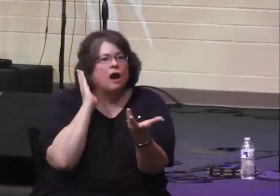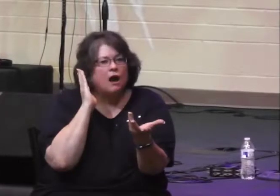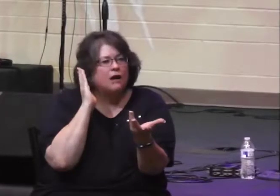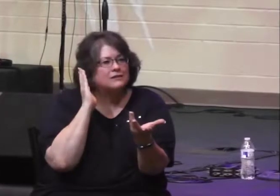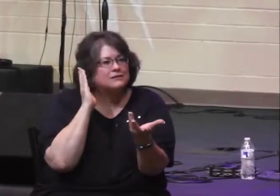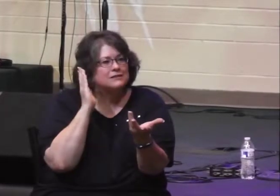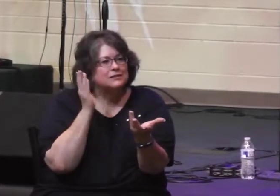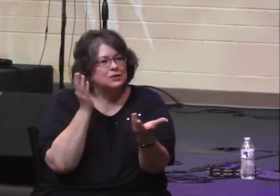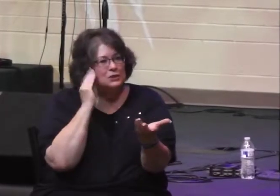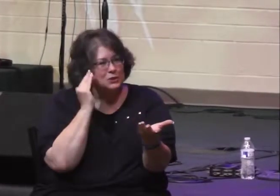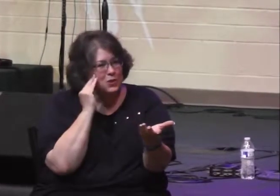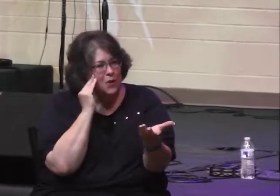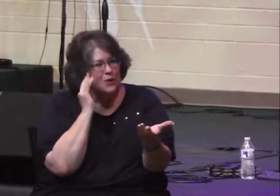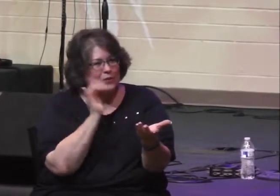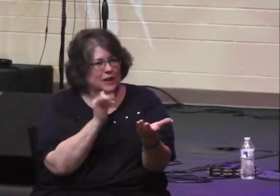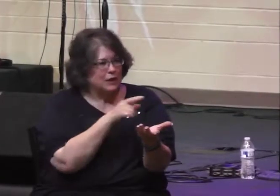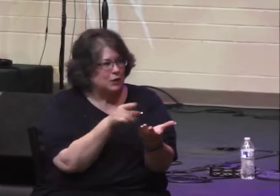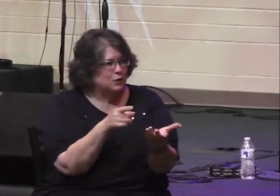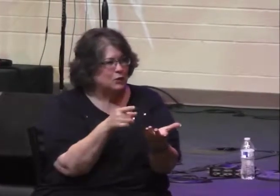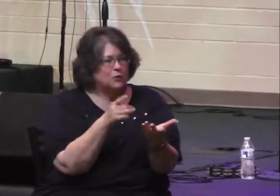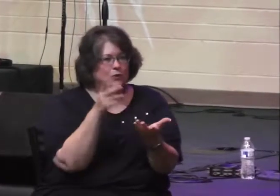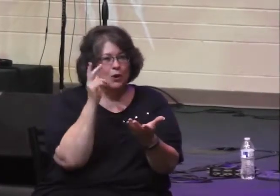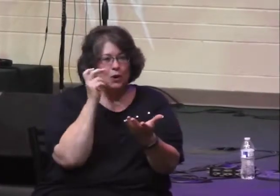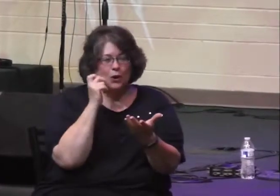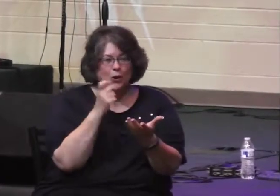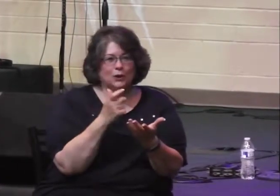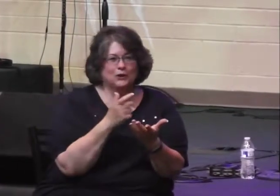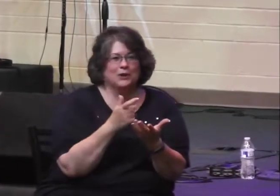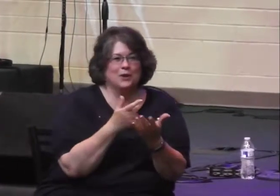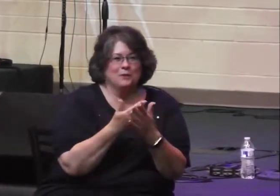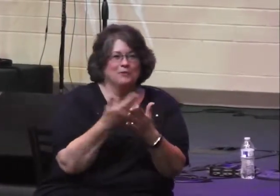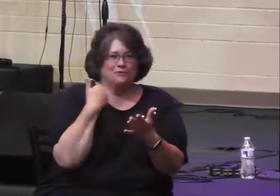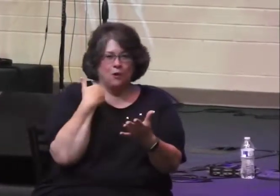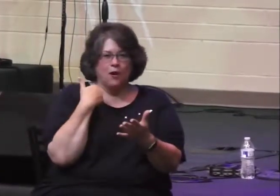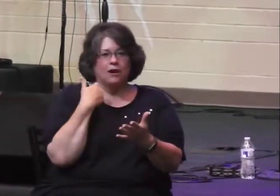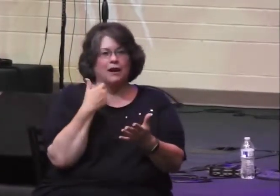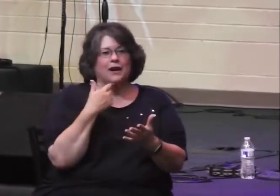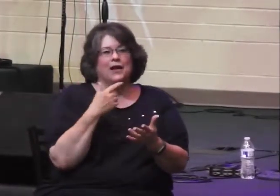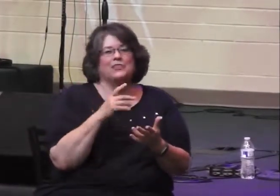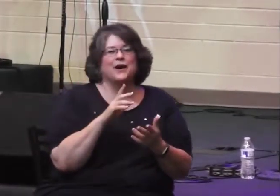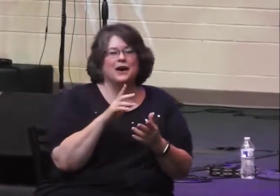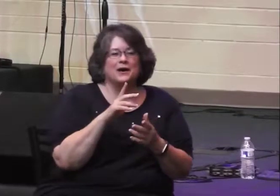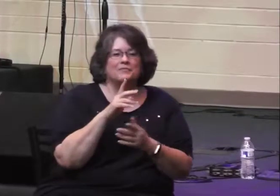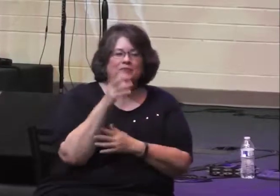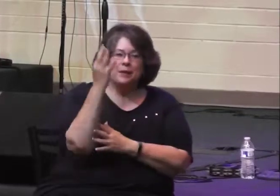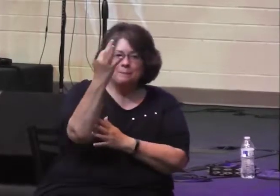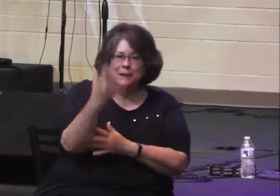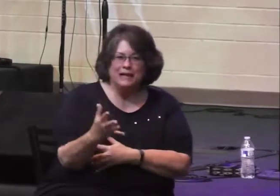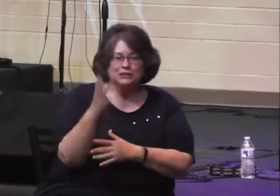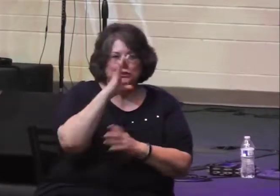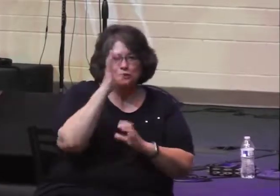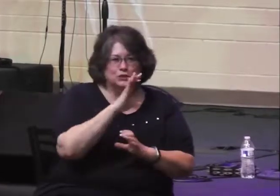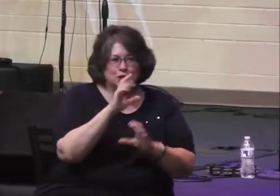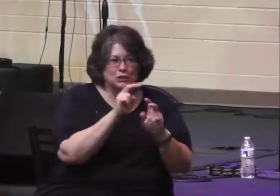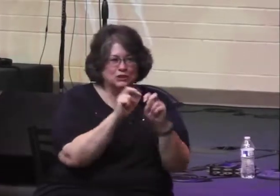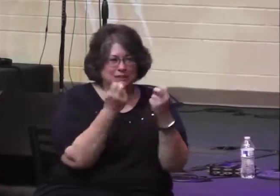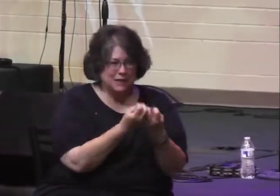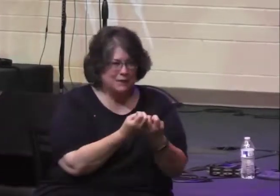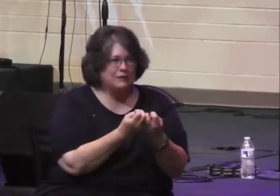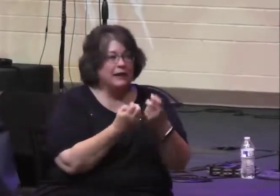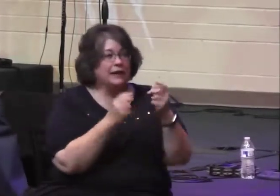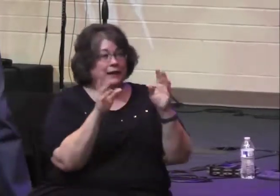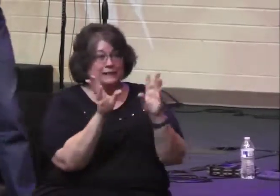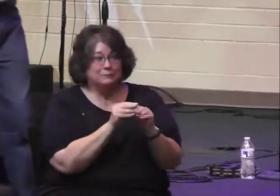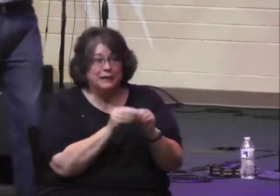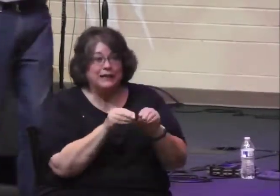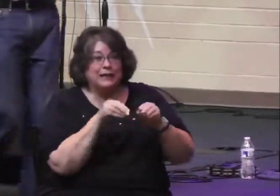okay? It's like you heard earlier, the prayer team for the pastoral search, you know, they're meeting in the cry room. They're not going to be crying. They're going to be